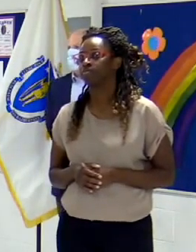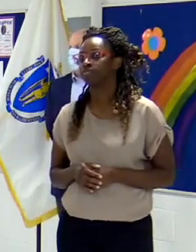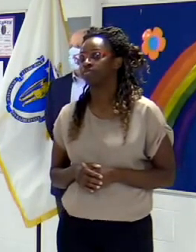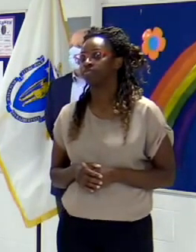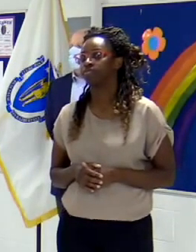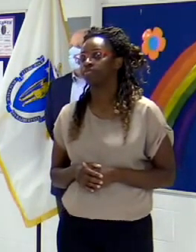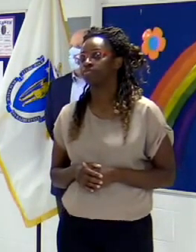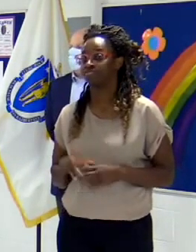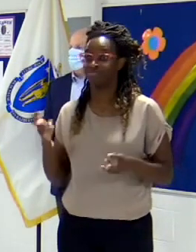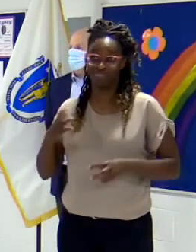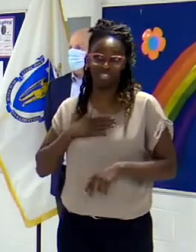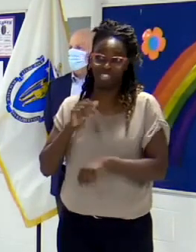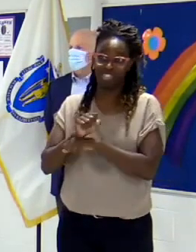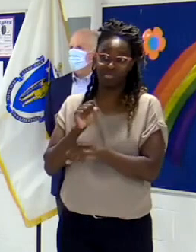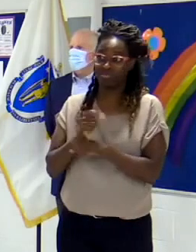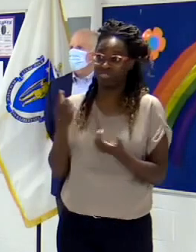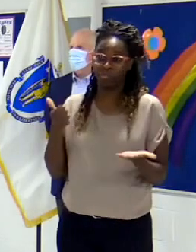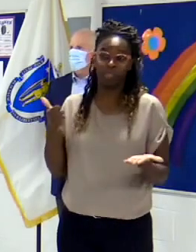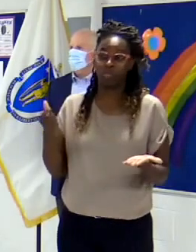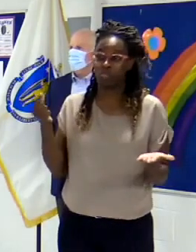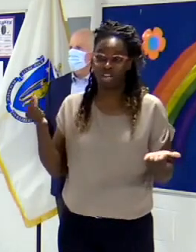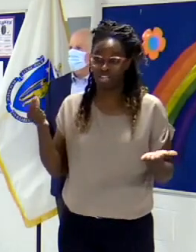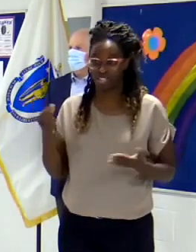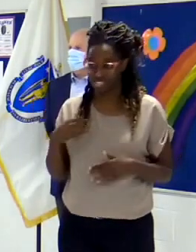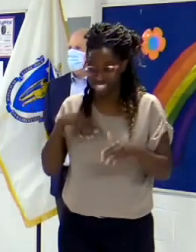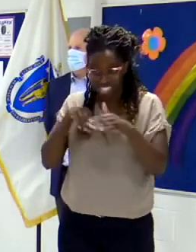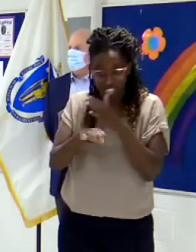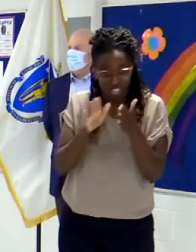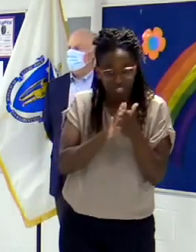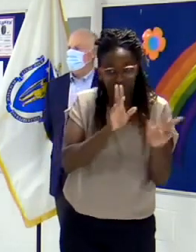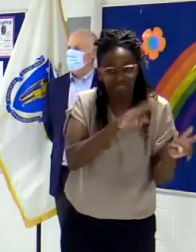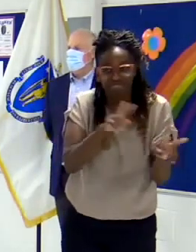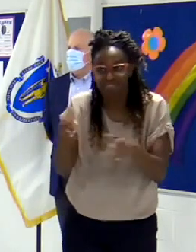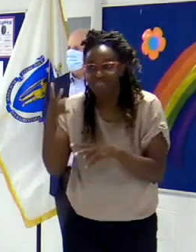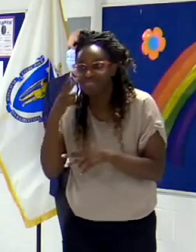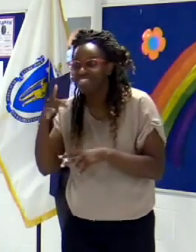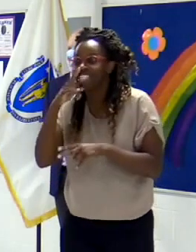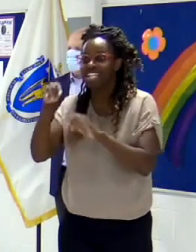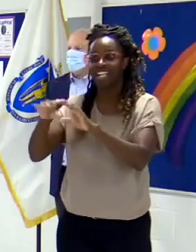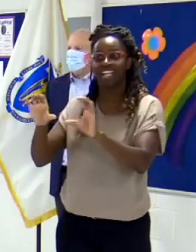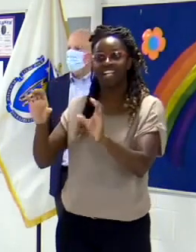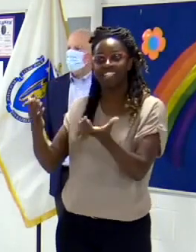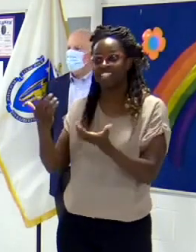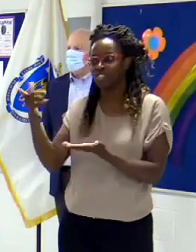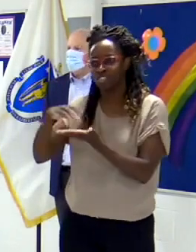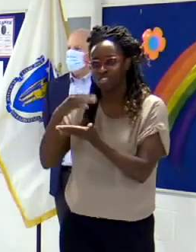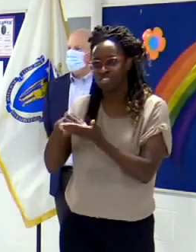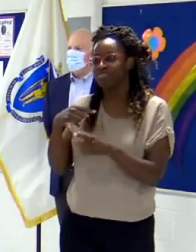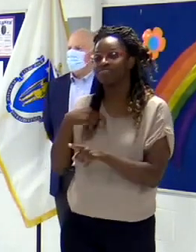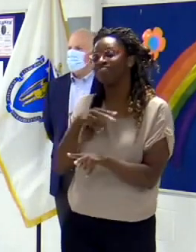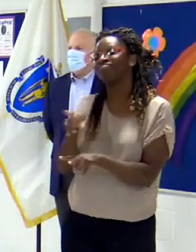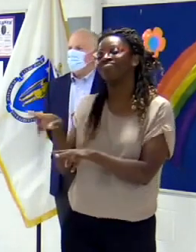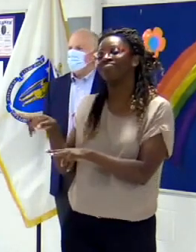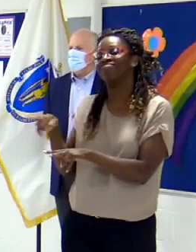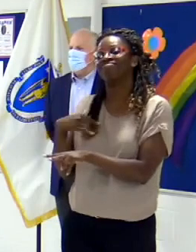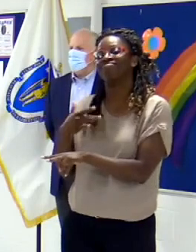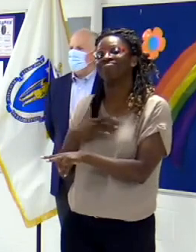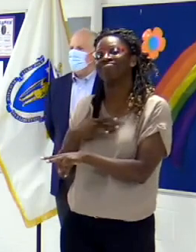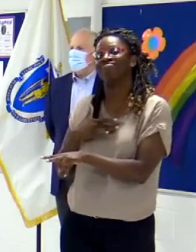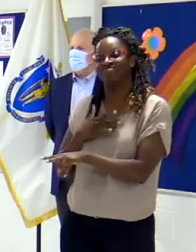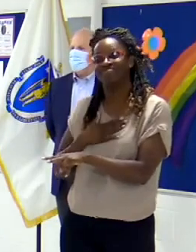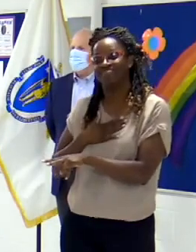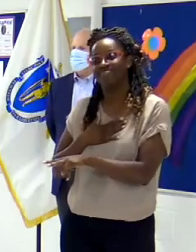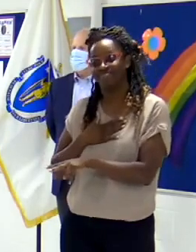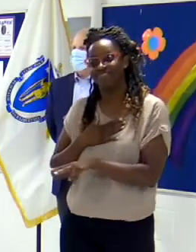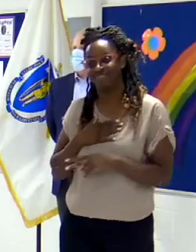I think my job anyway, is to come back and see kids, uh, learning and doing what they're supposed to. And it just reminds us again, how important it is for kids to